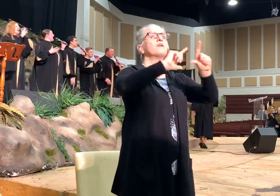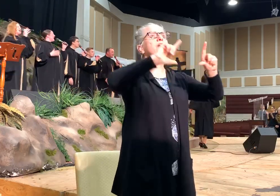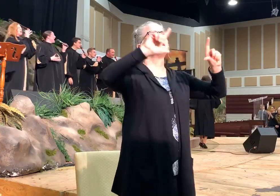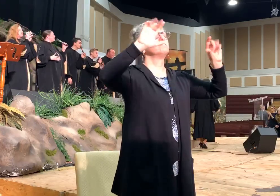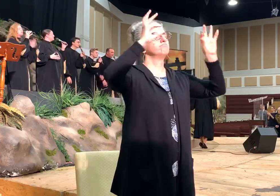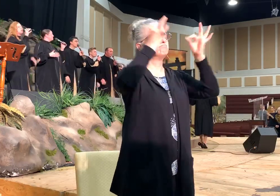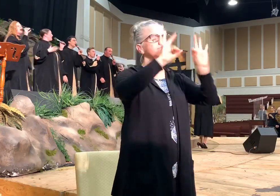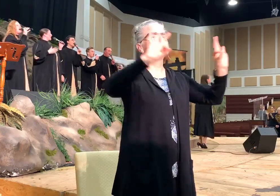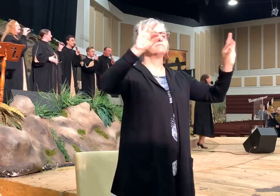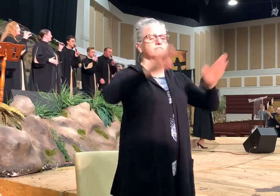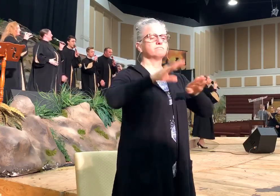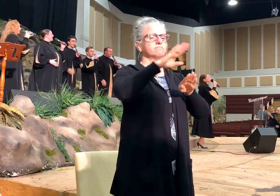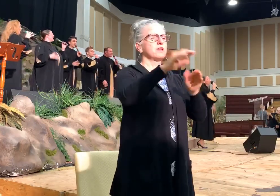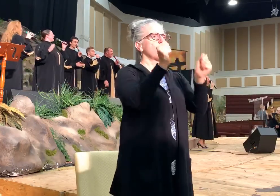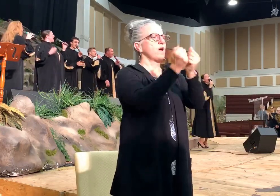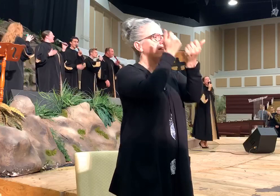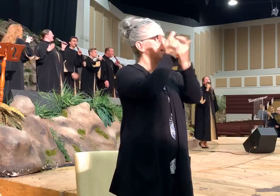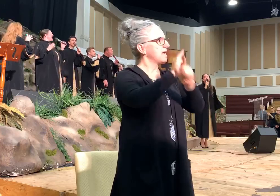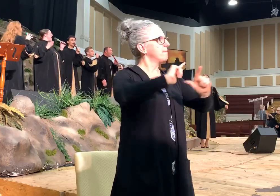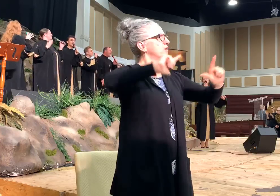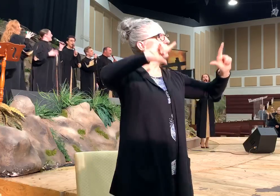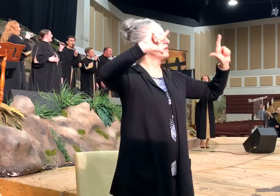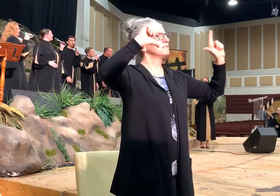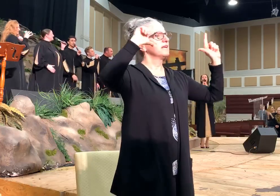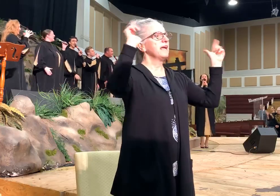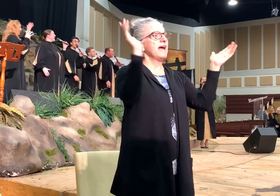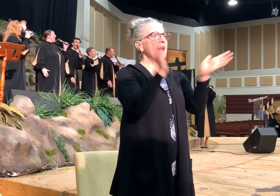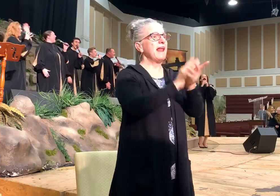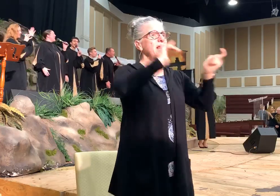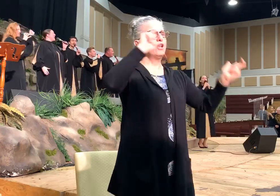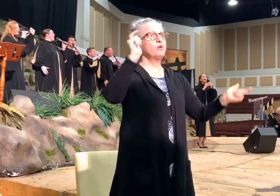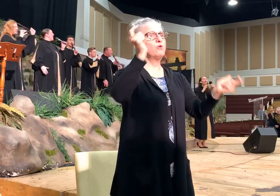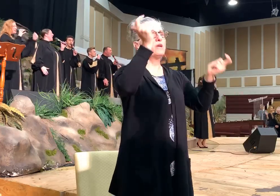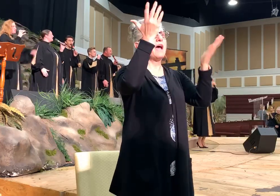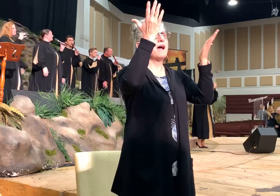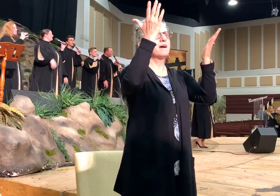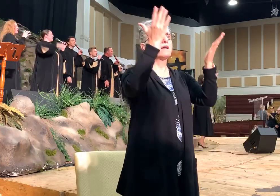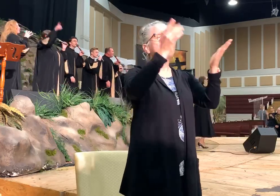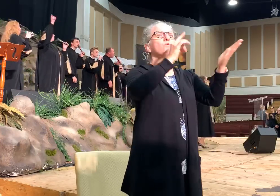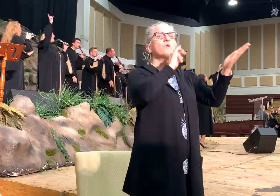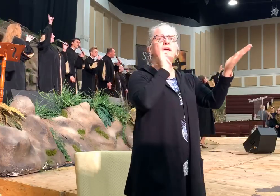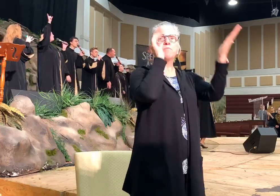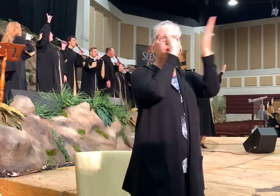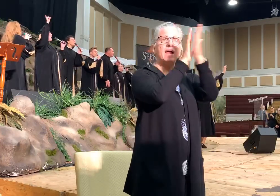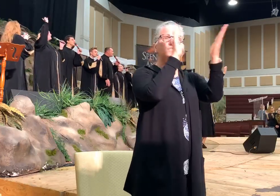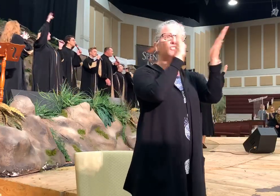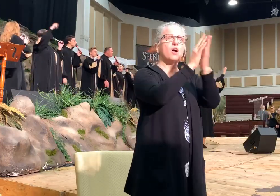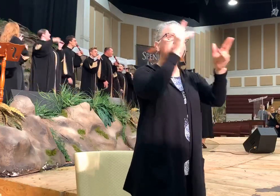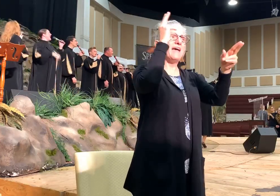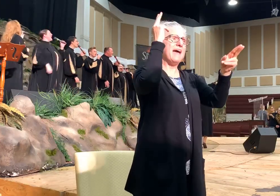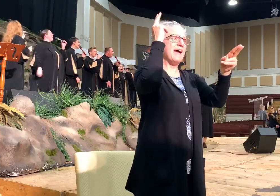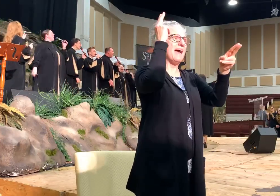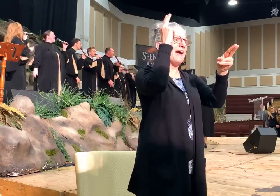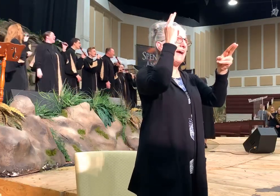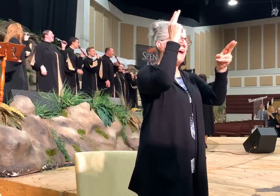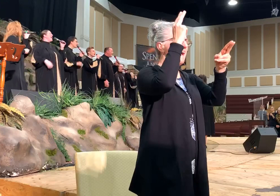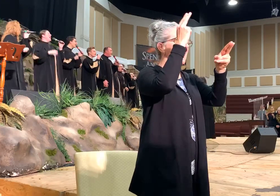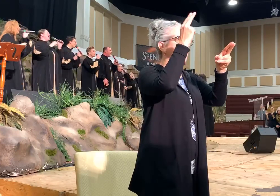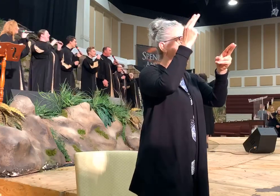There is freedom to walk for those who will never achieve higher We praise Your